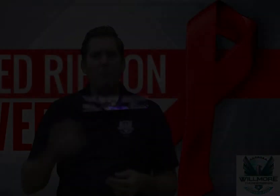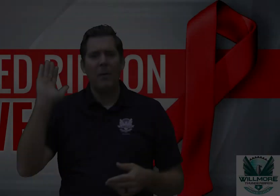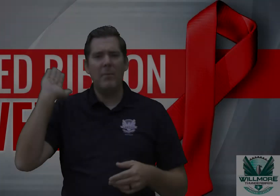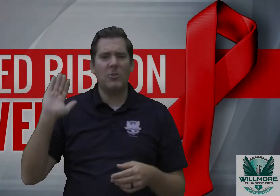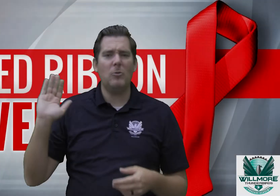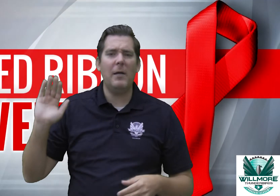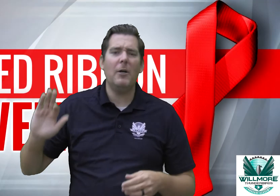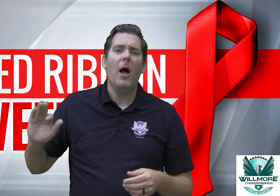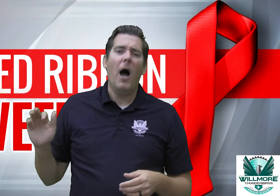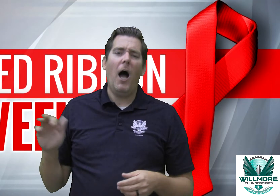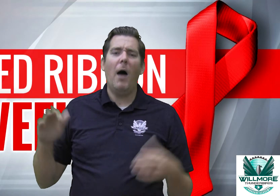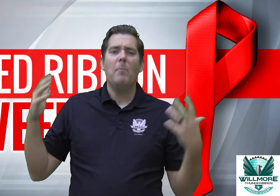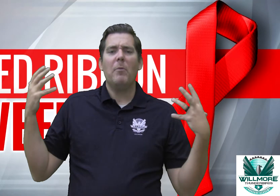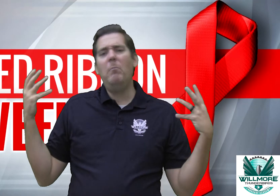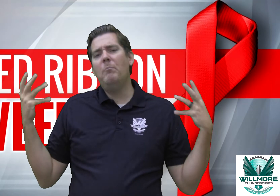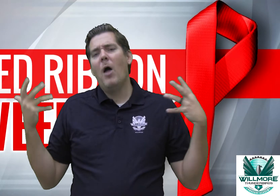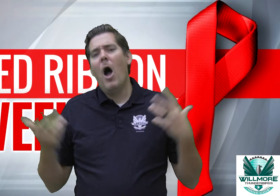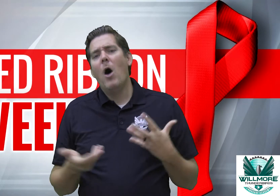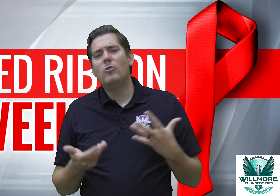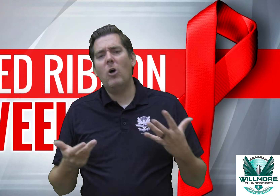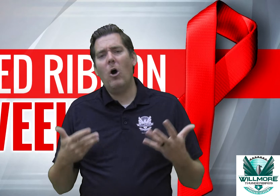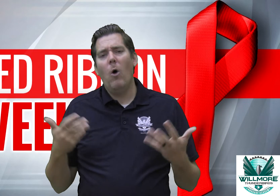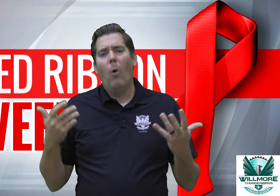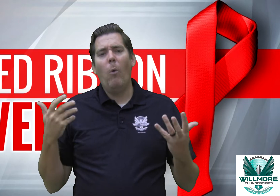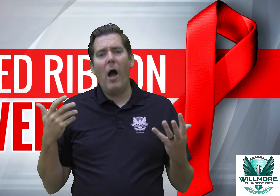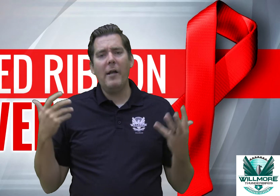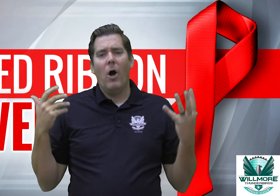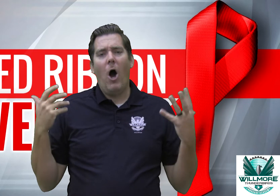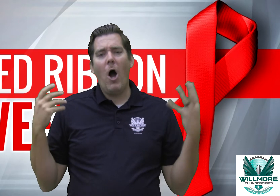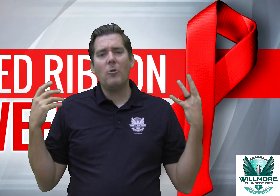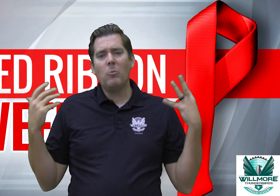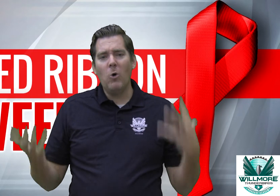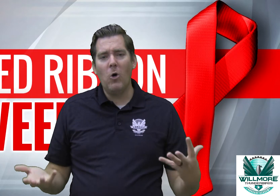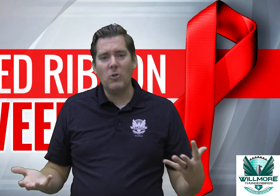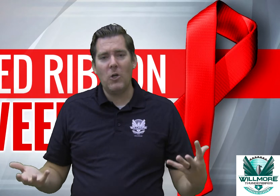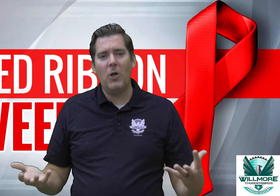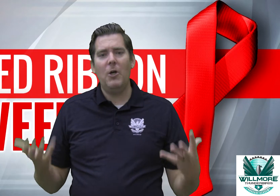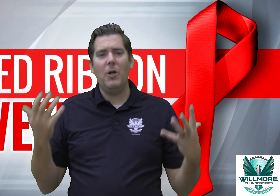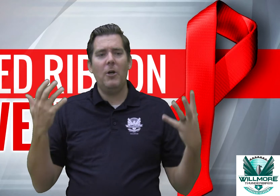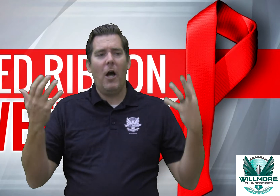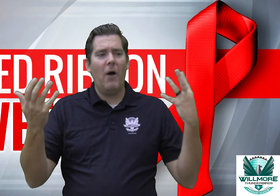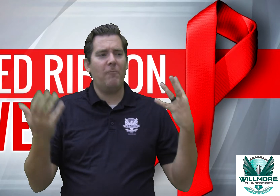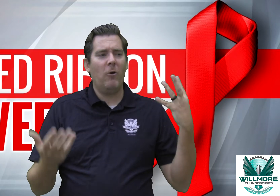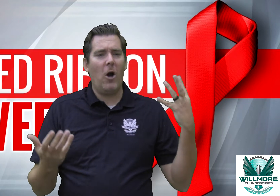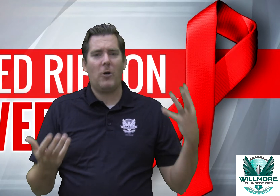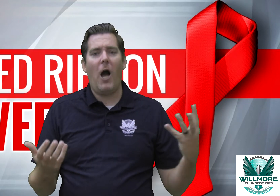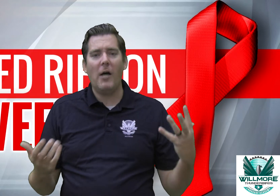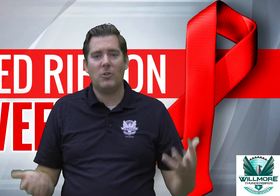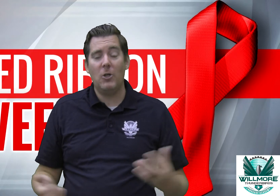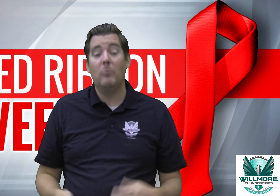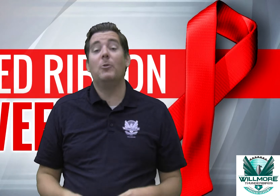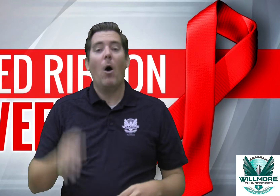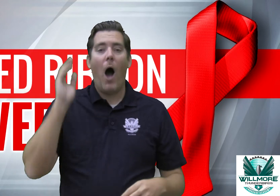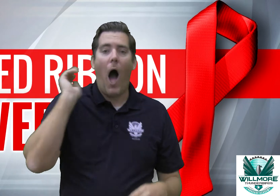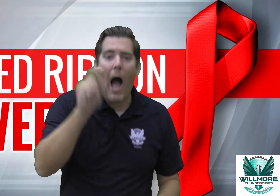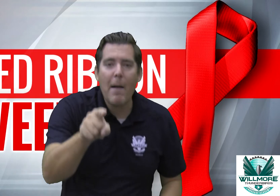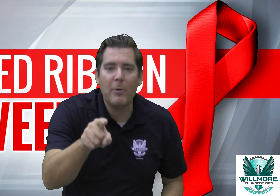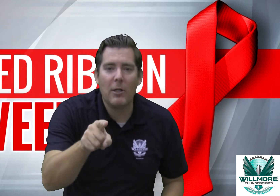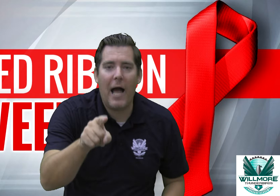Mr. Lealert uh so what are the rules for our costumes I'm glad